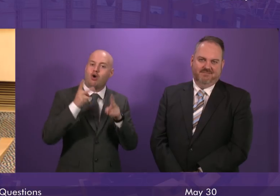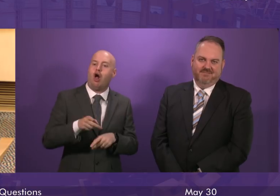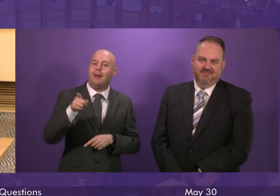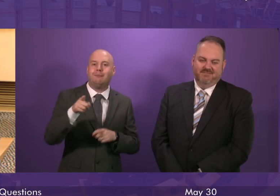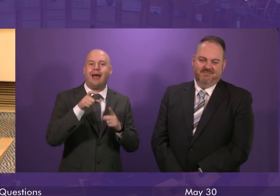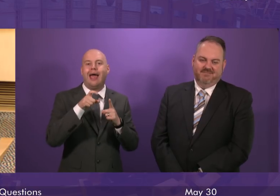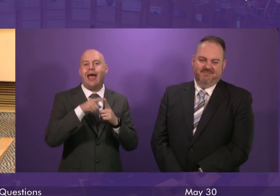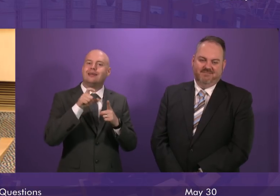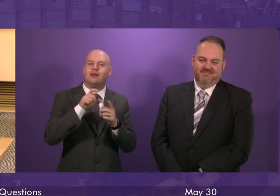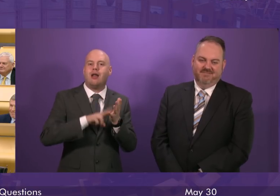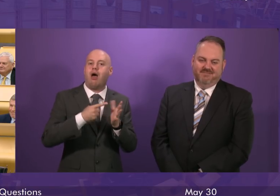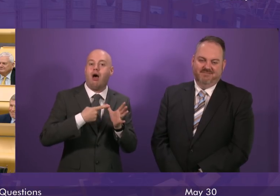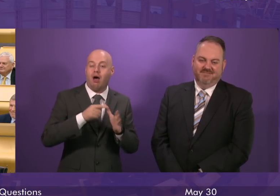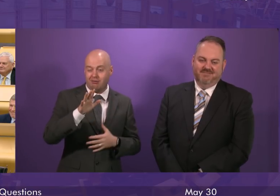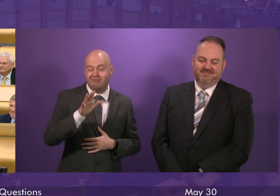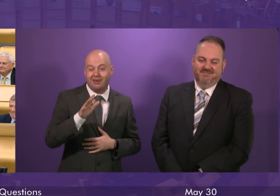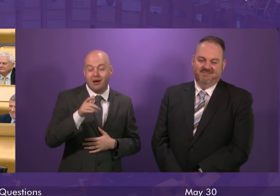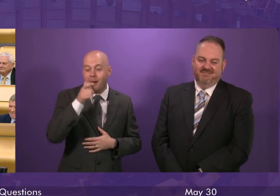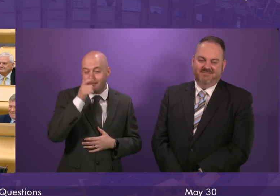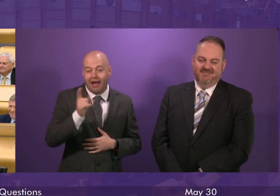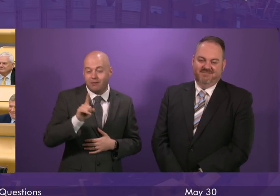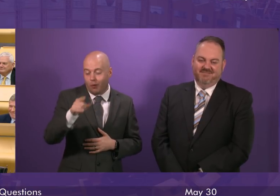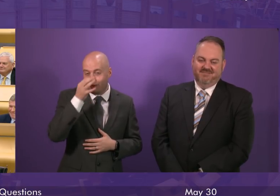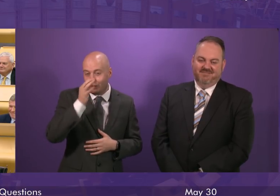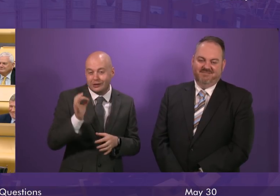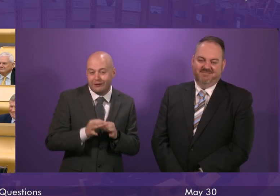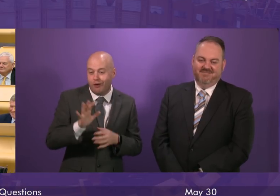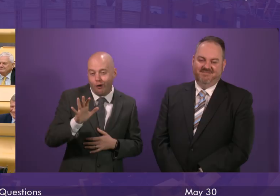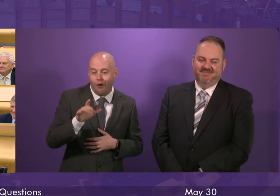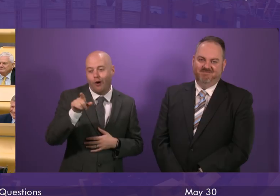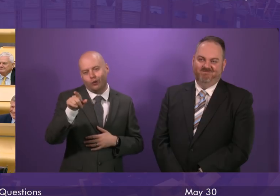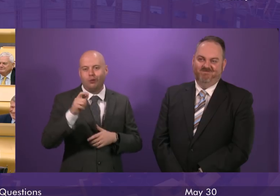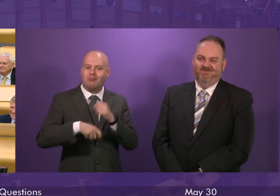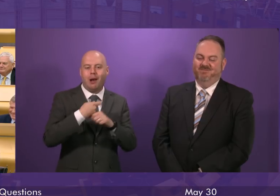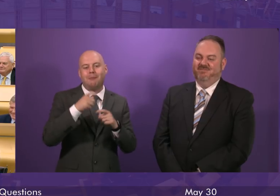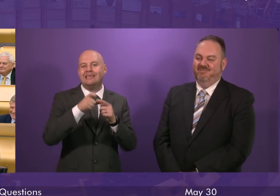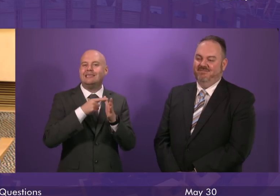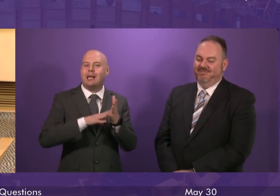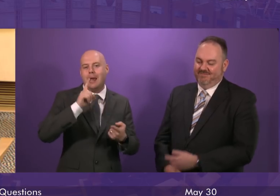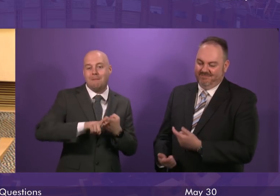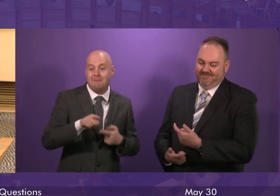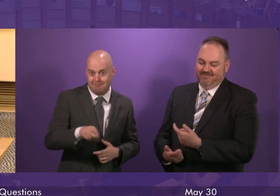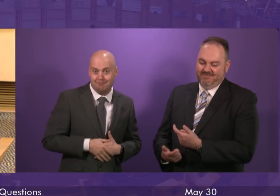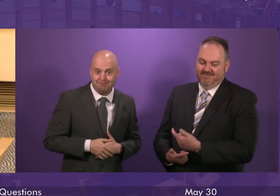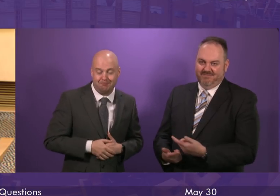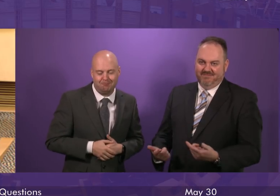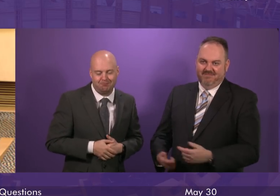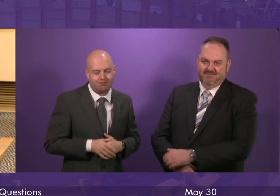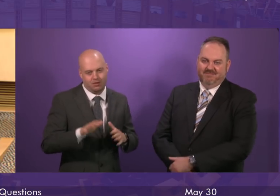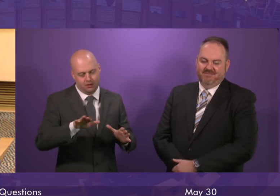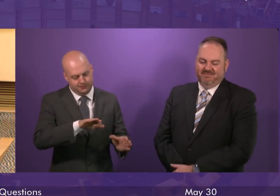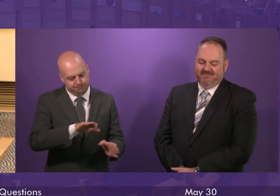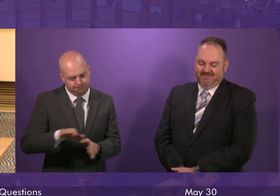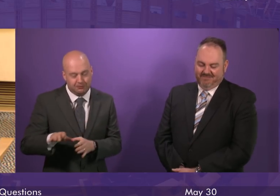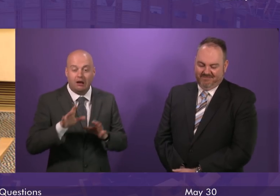all I can say is be careful what you wish for. What is it always a dame? But on this issue I think